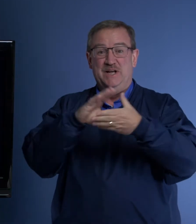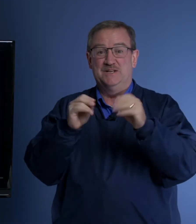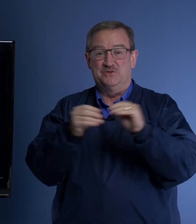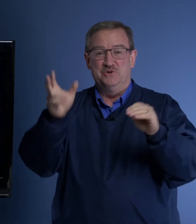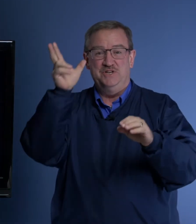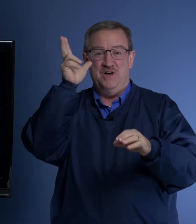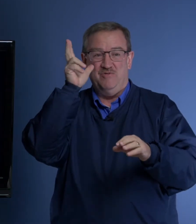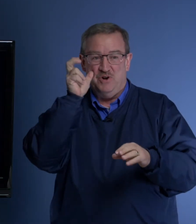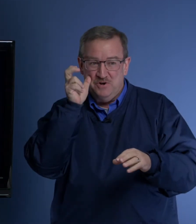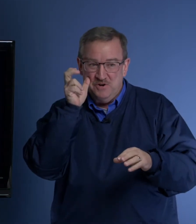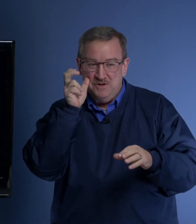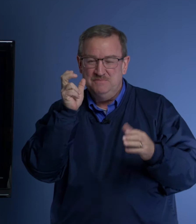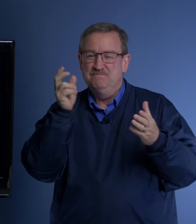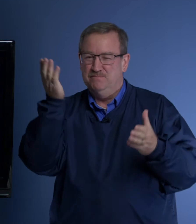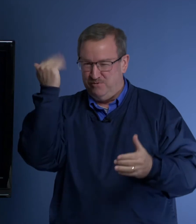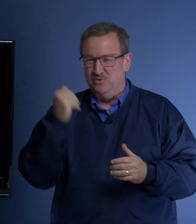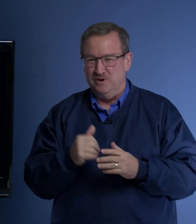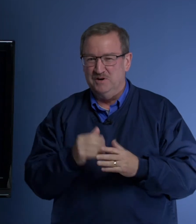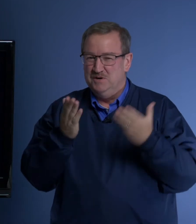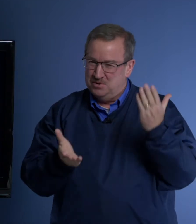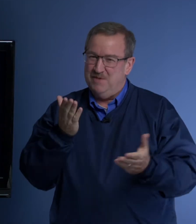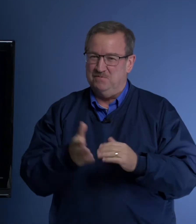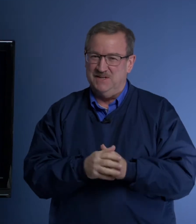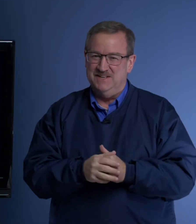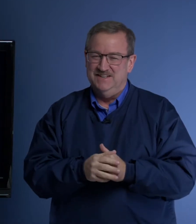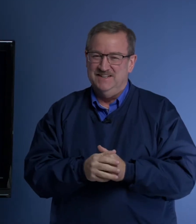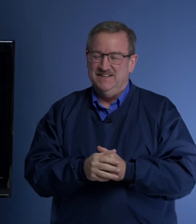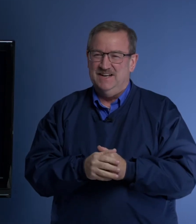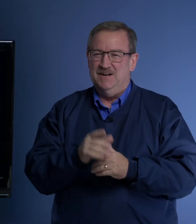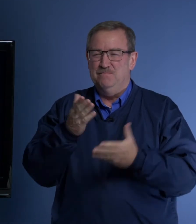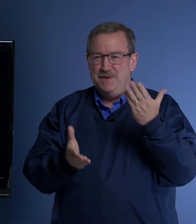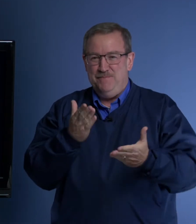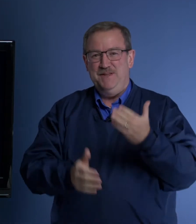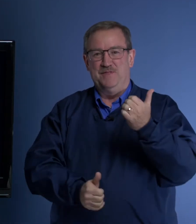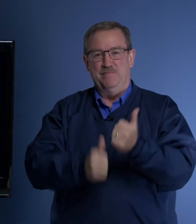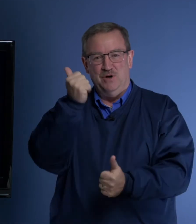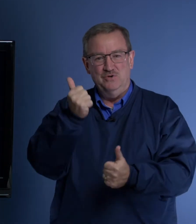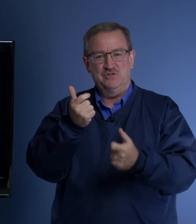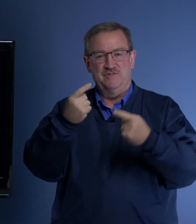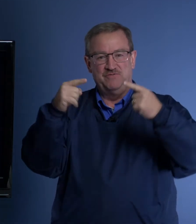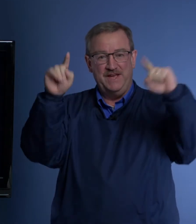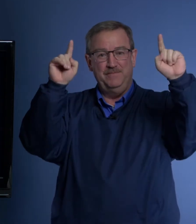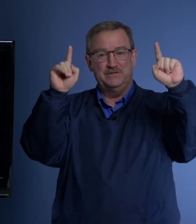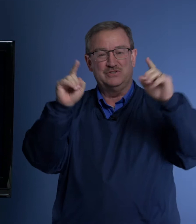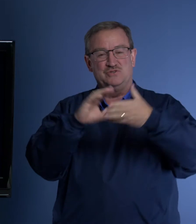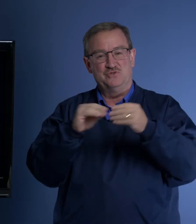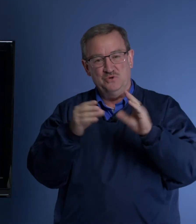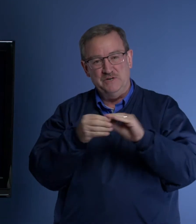a story you have heard before, probably, maybe the most famous story